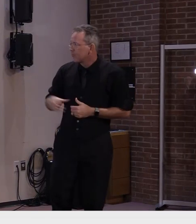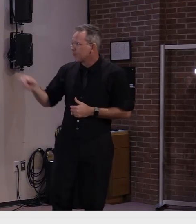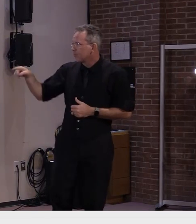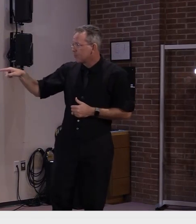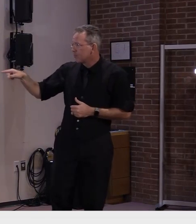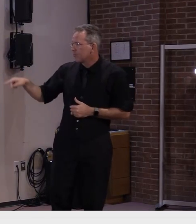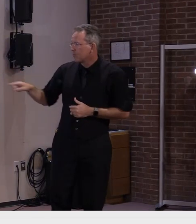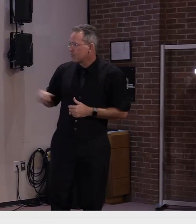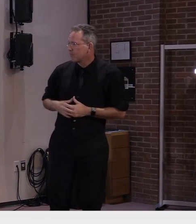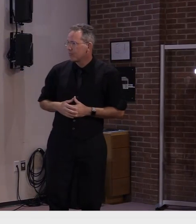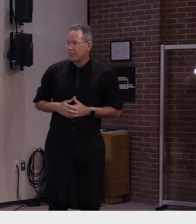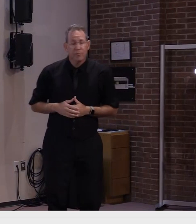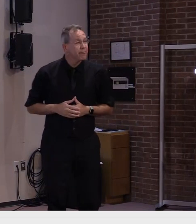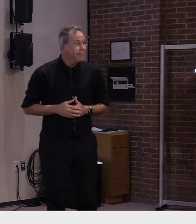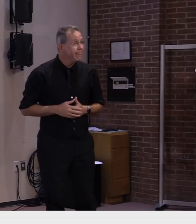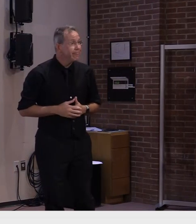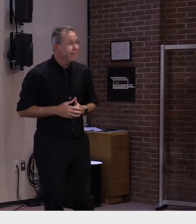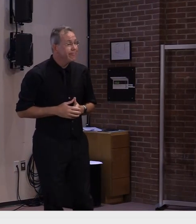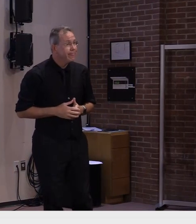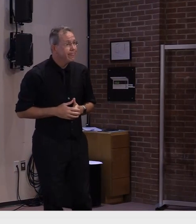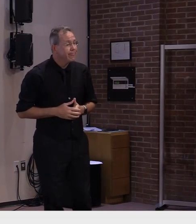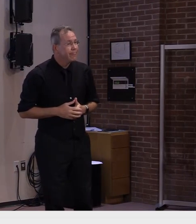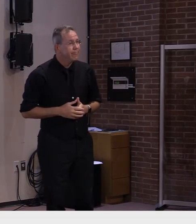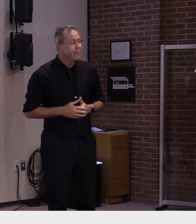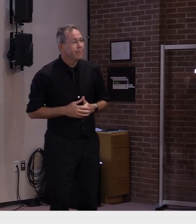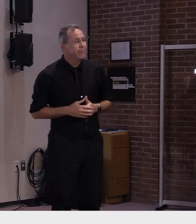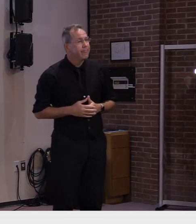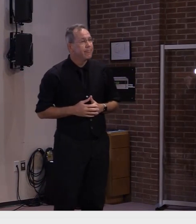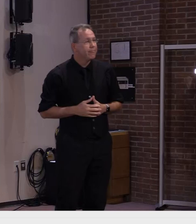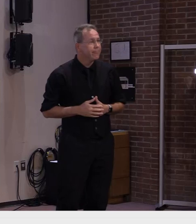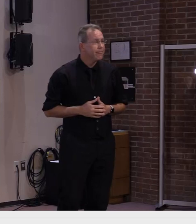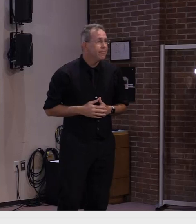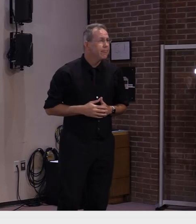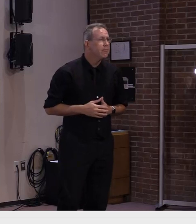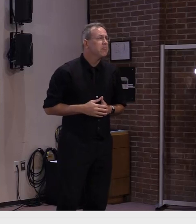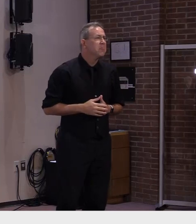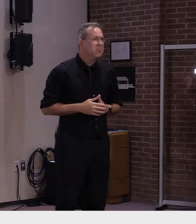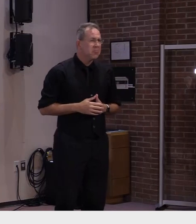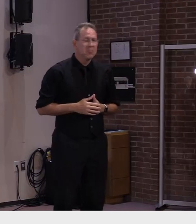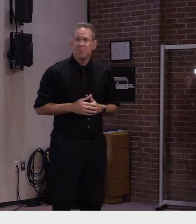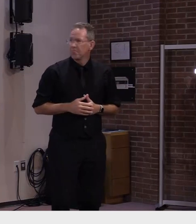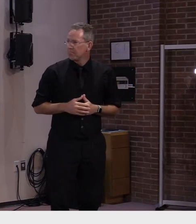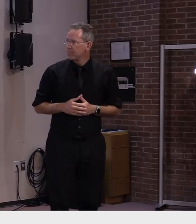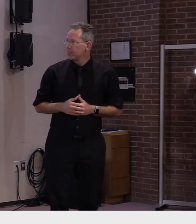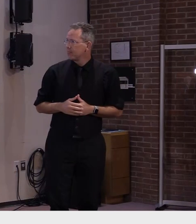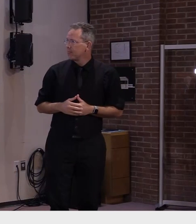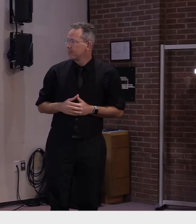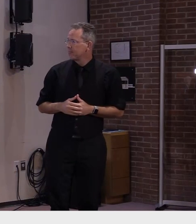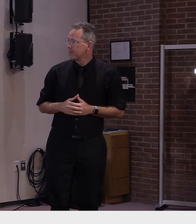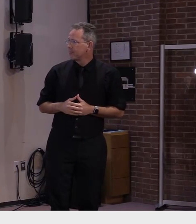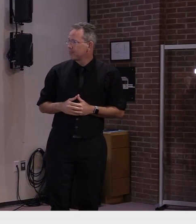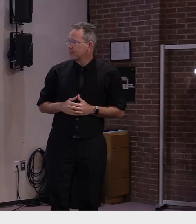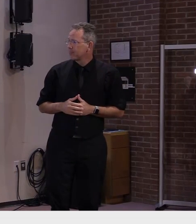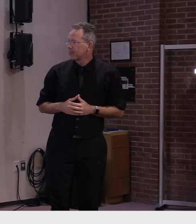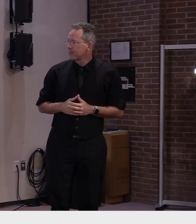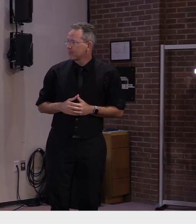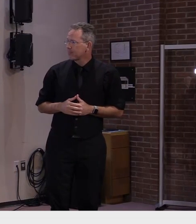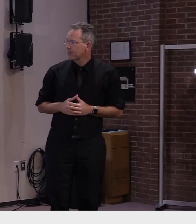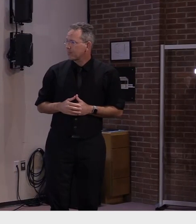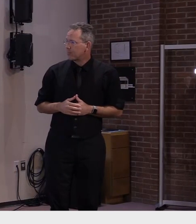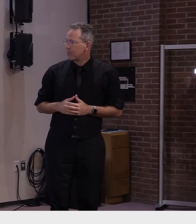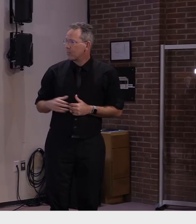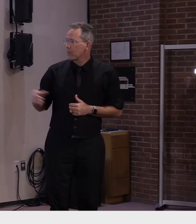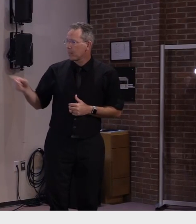center 1311 berry montpelier road that's in berlin it's right behind the burger king the rutland department of